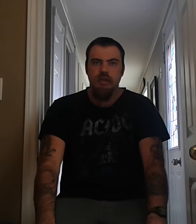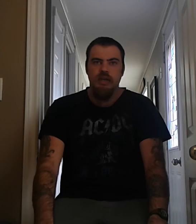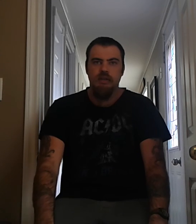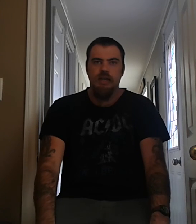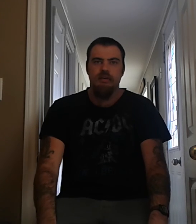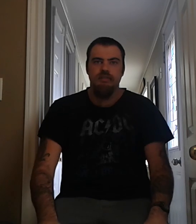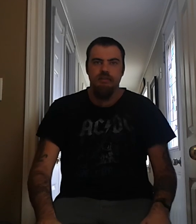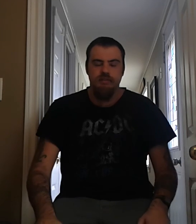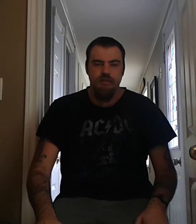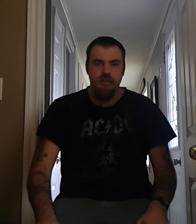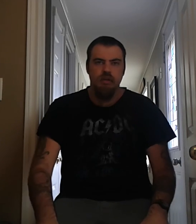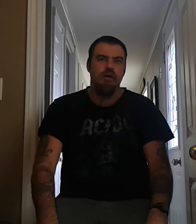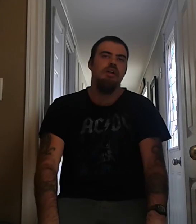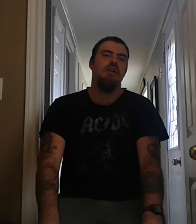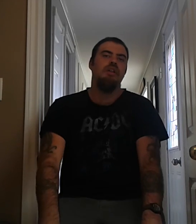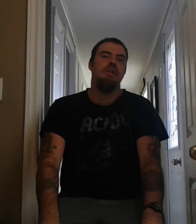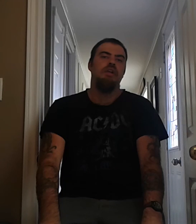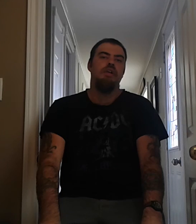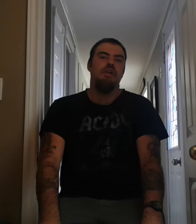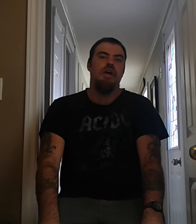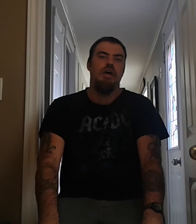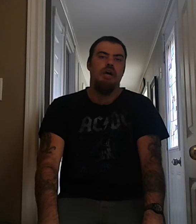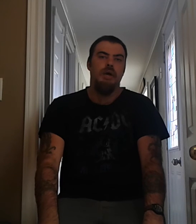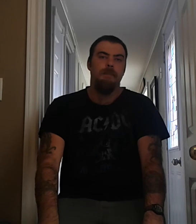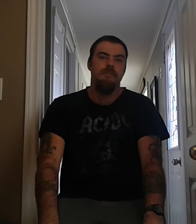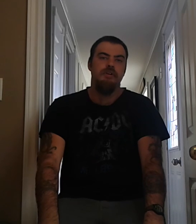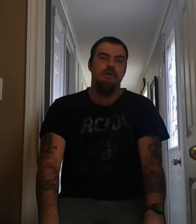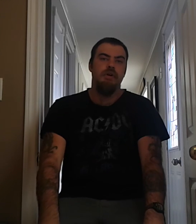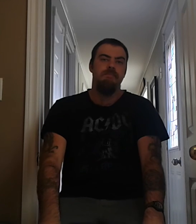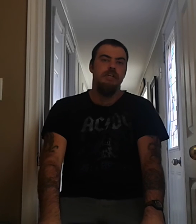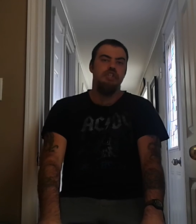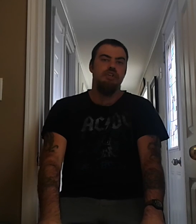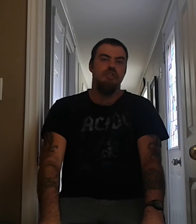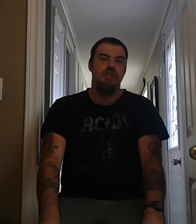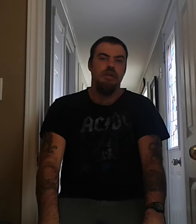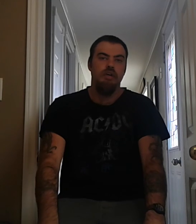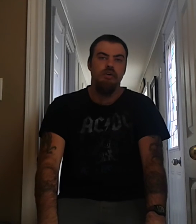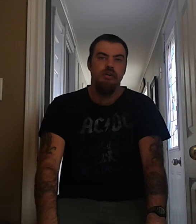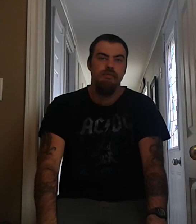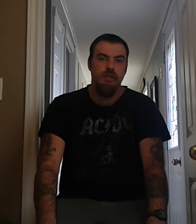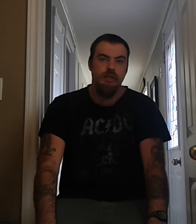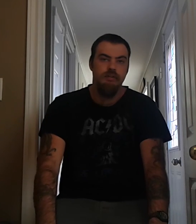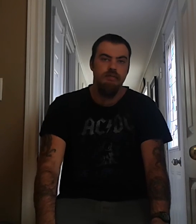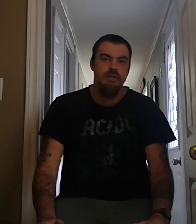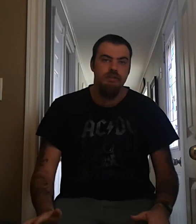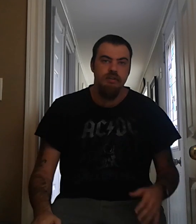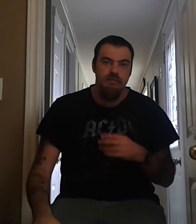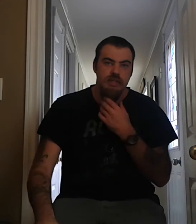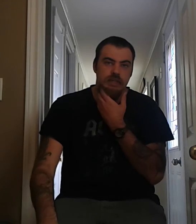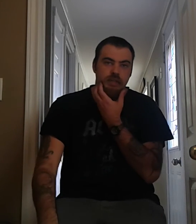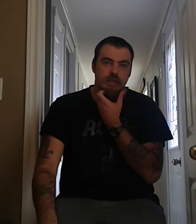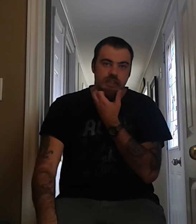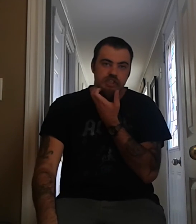And last is Seagull. Um, so, make sure to check, like I said, Music DVD Collection,